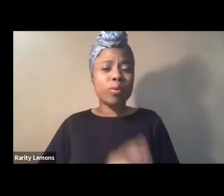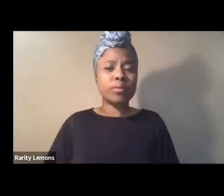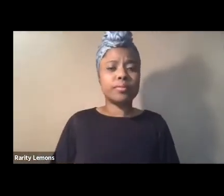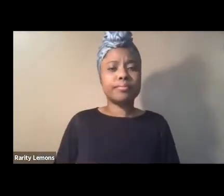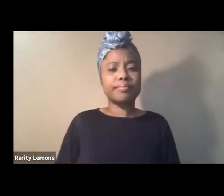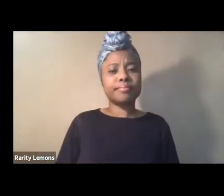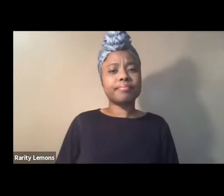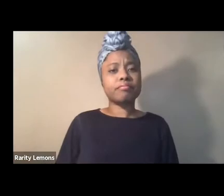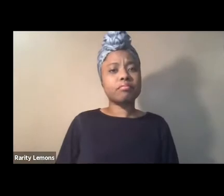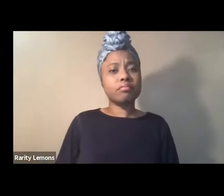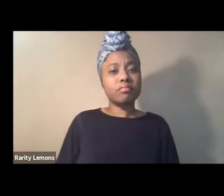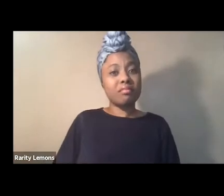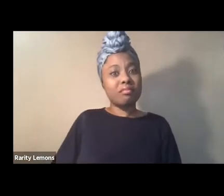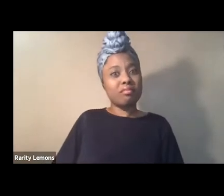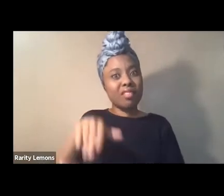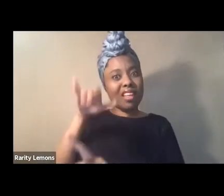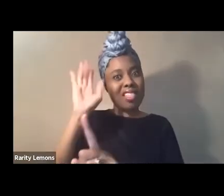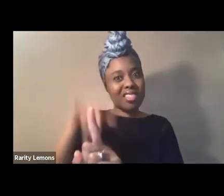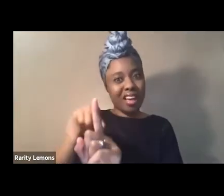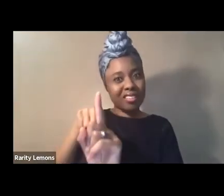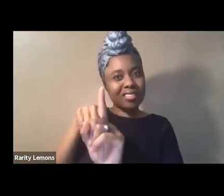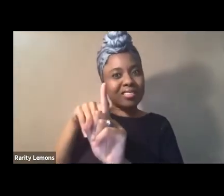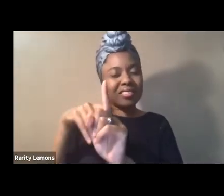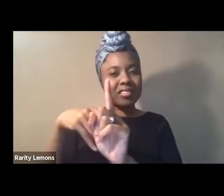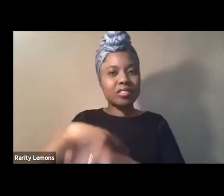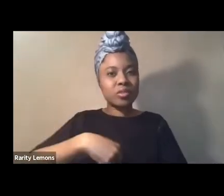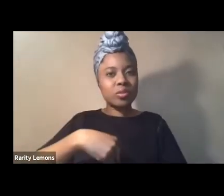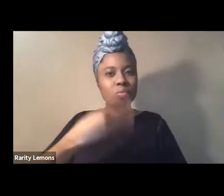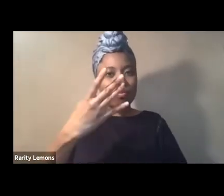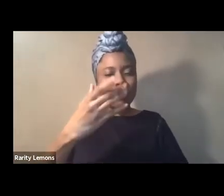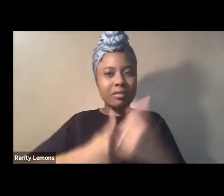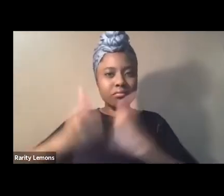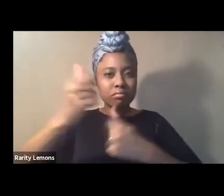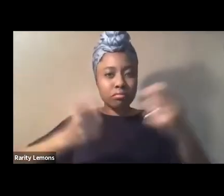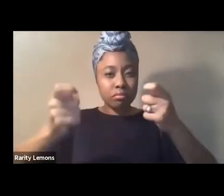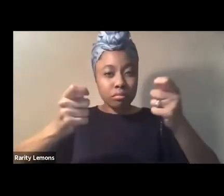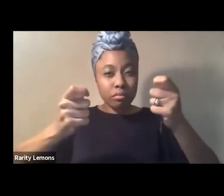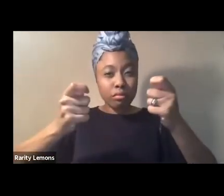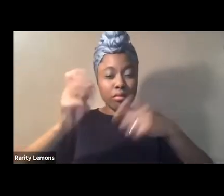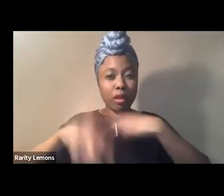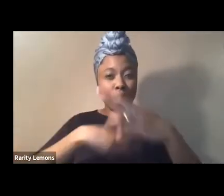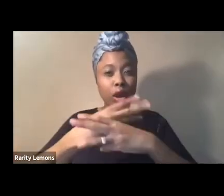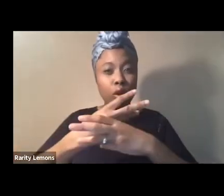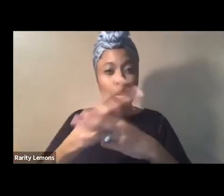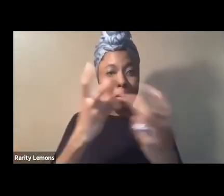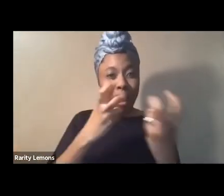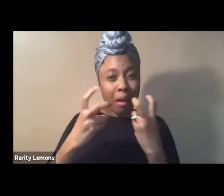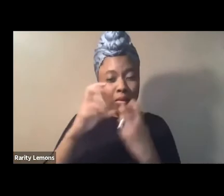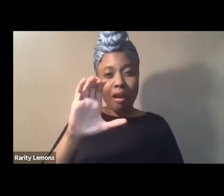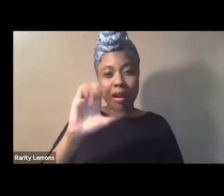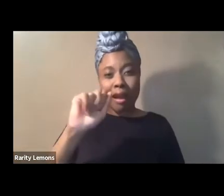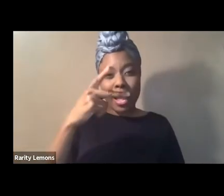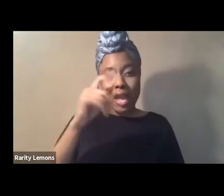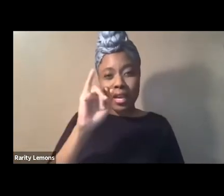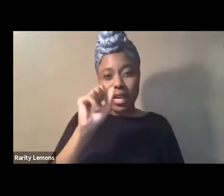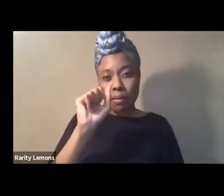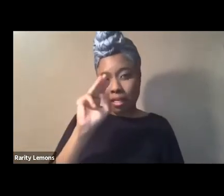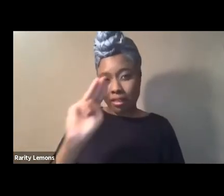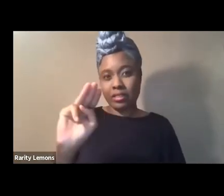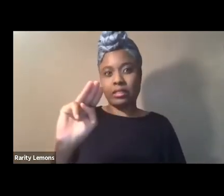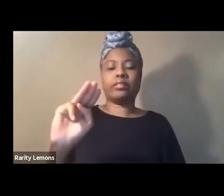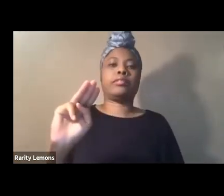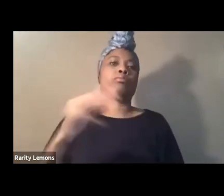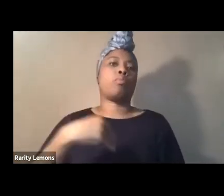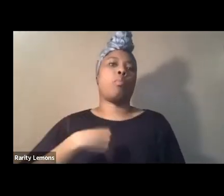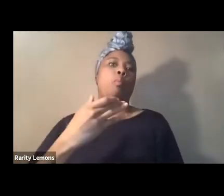that is white supremacy and global racial capitalism at its finest white supremacy conceals